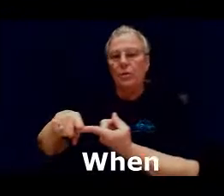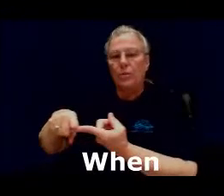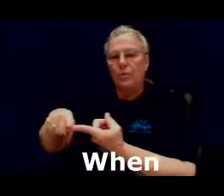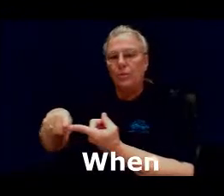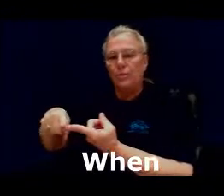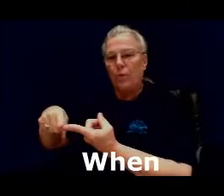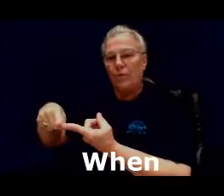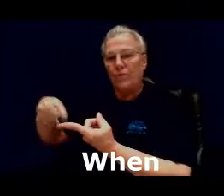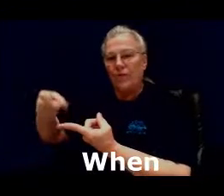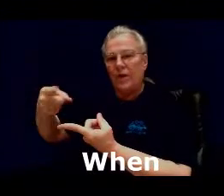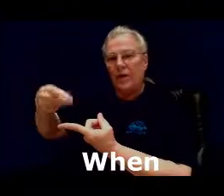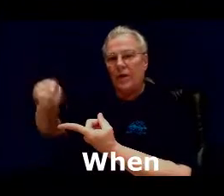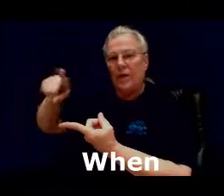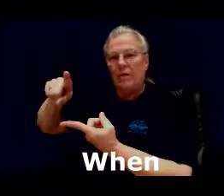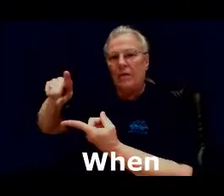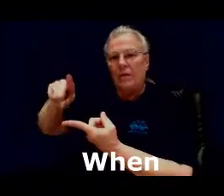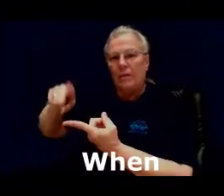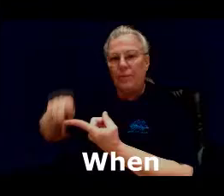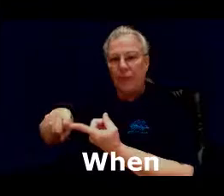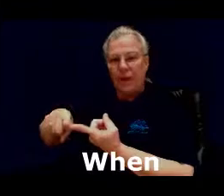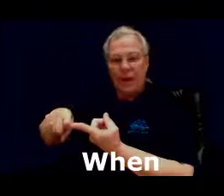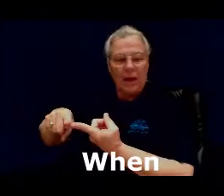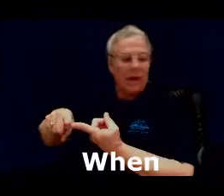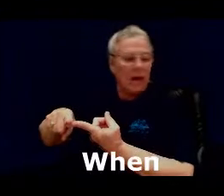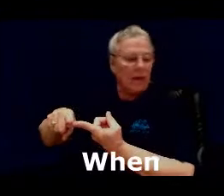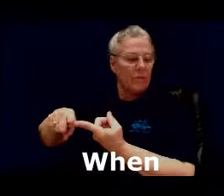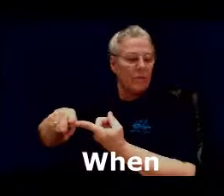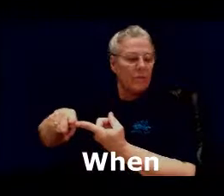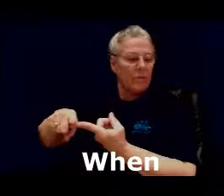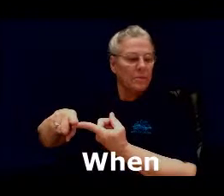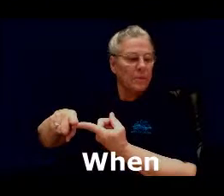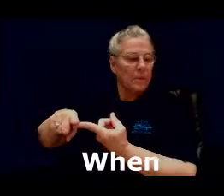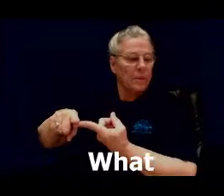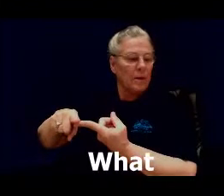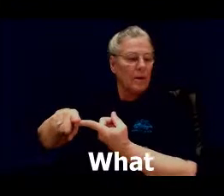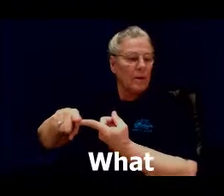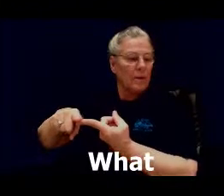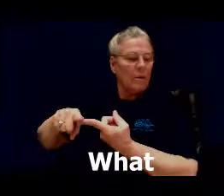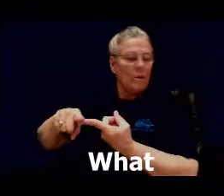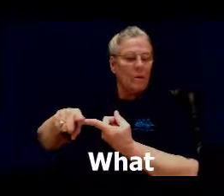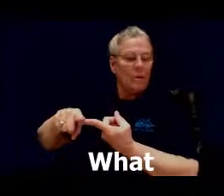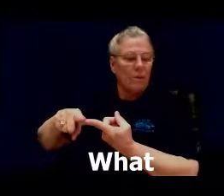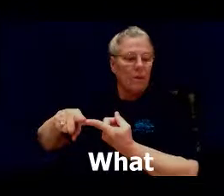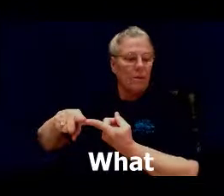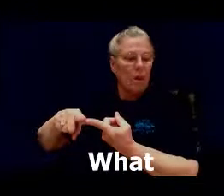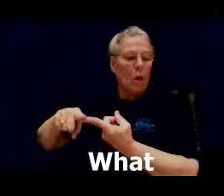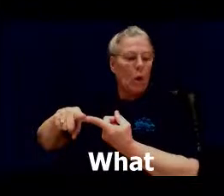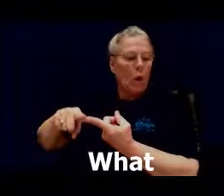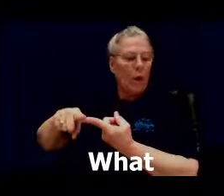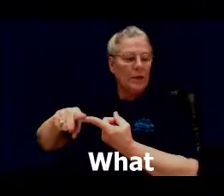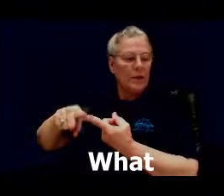pointer finger flip and down what